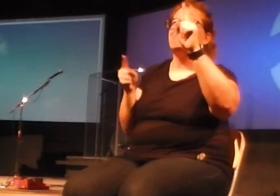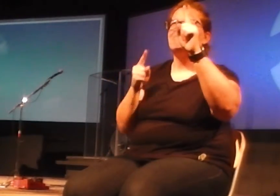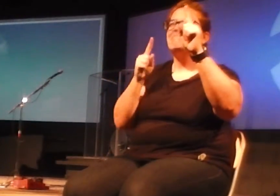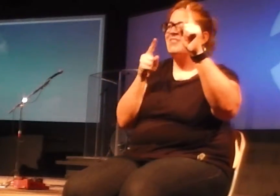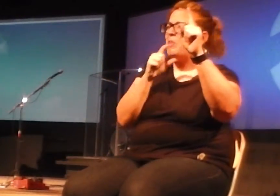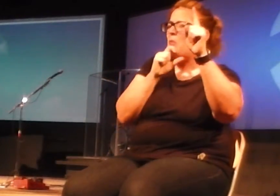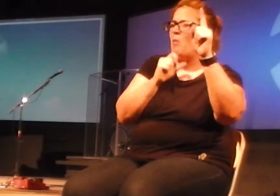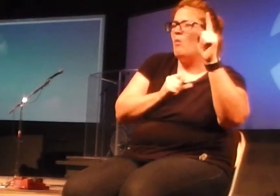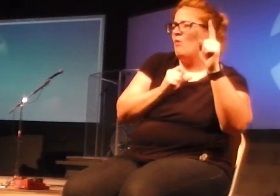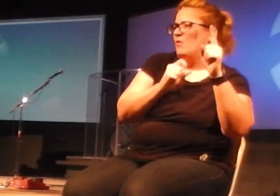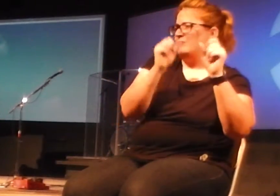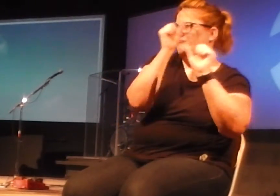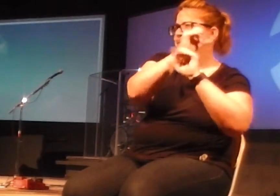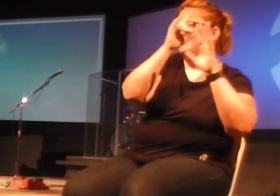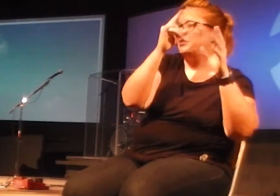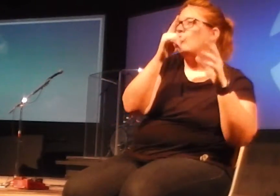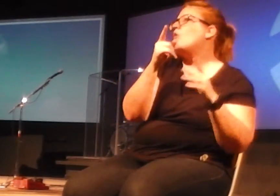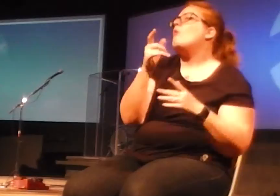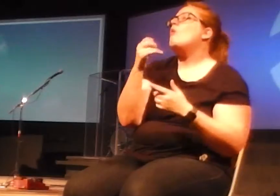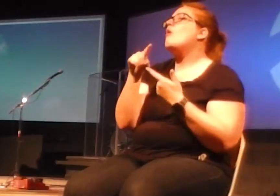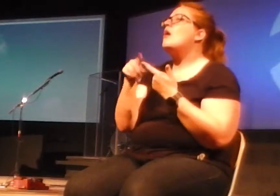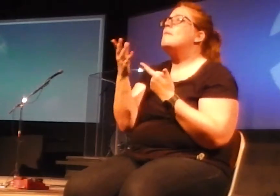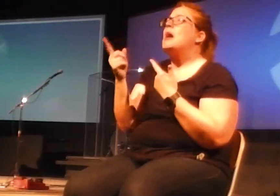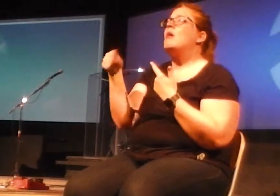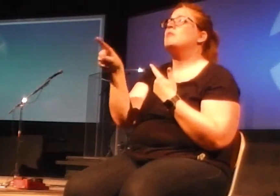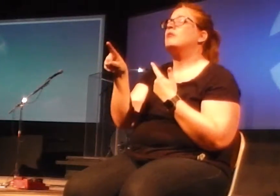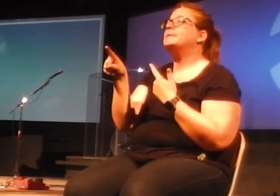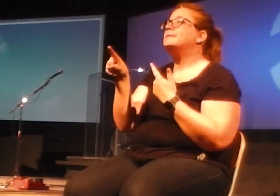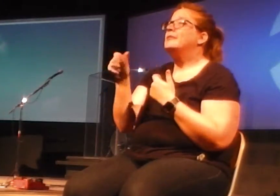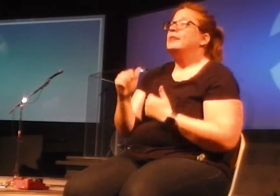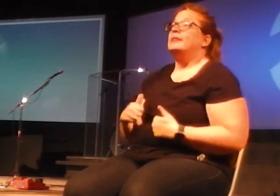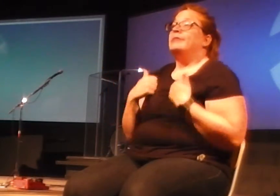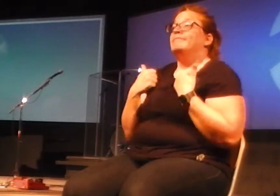Have you settled for life as it is in exile?